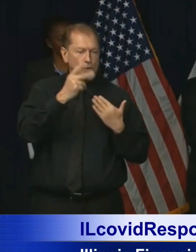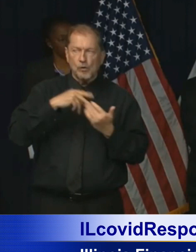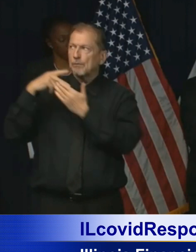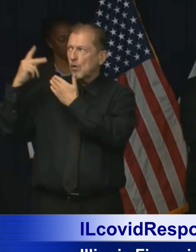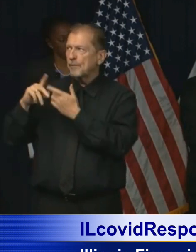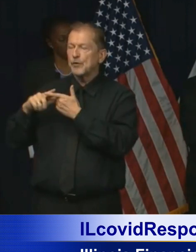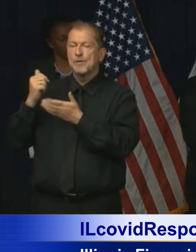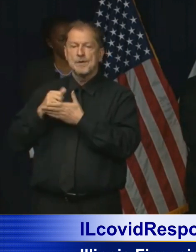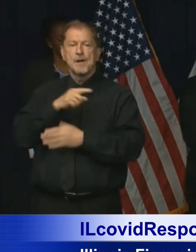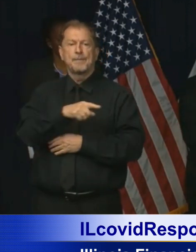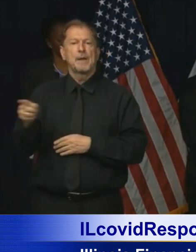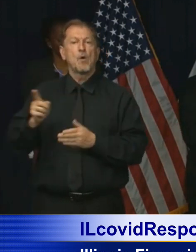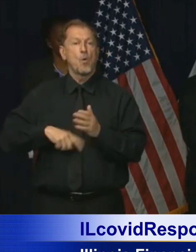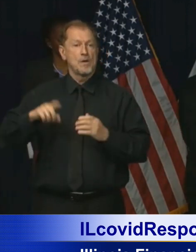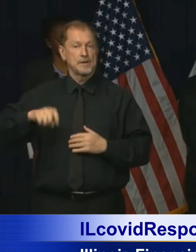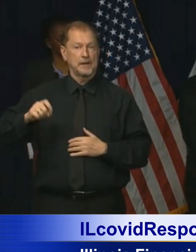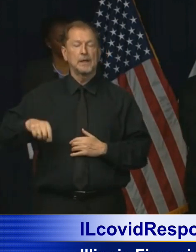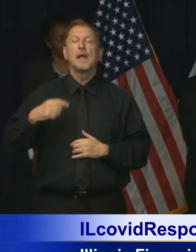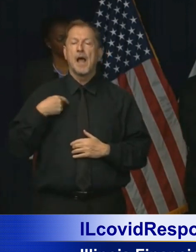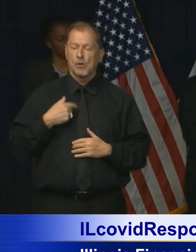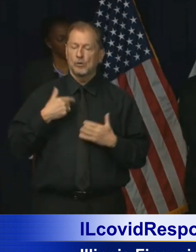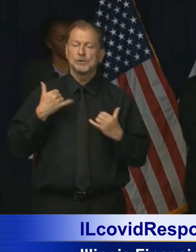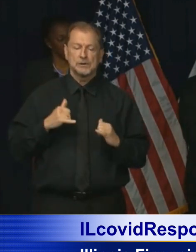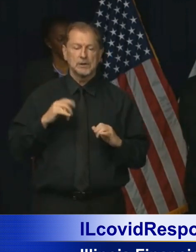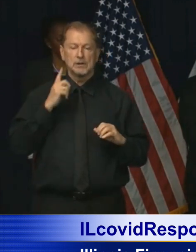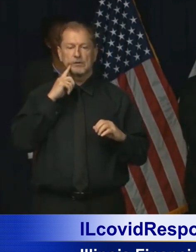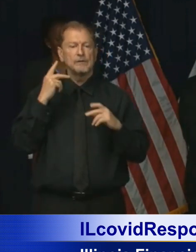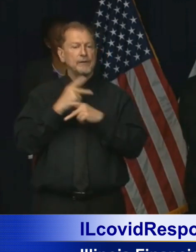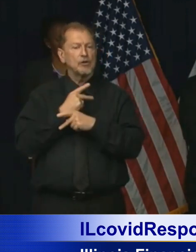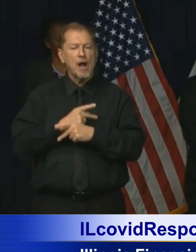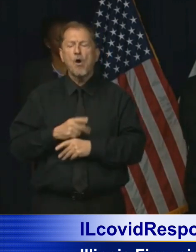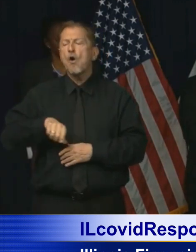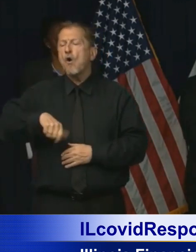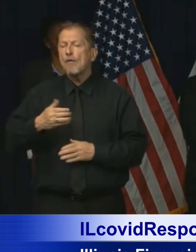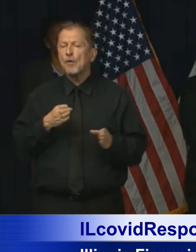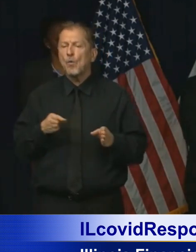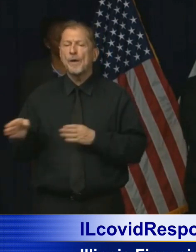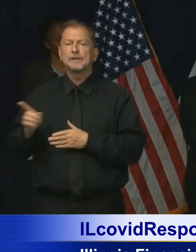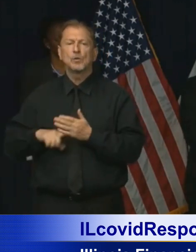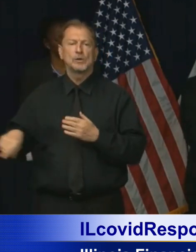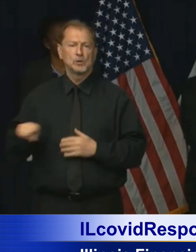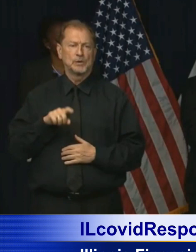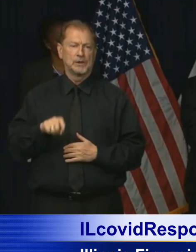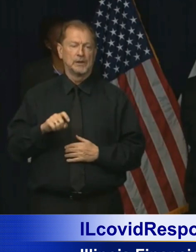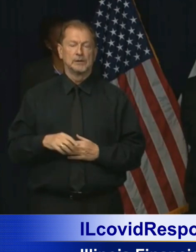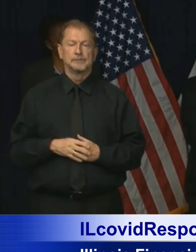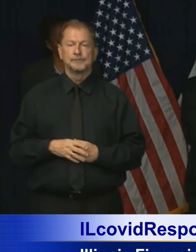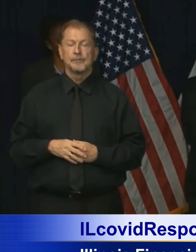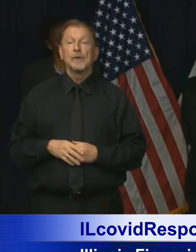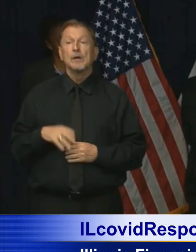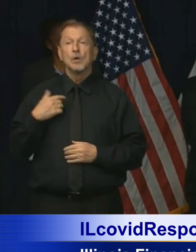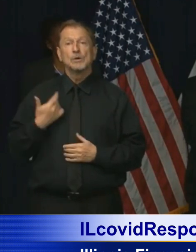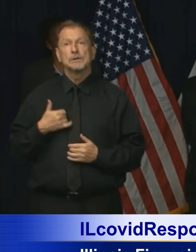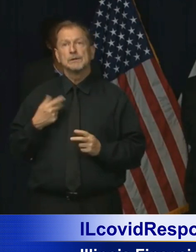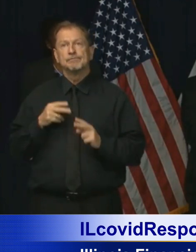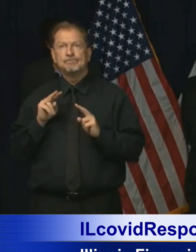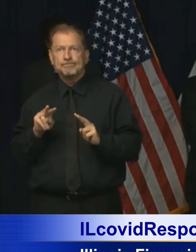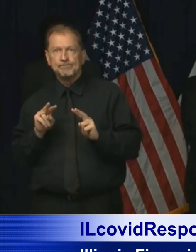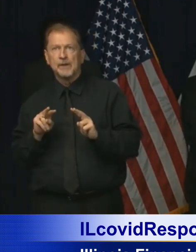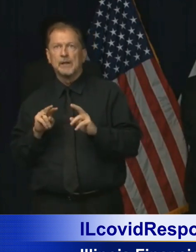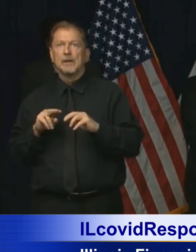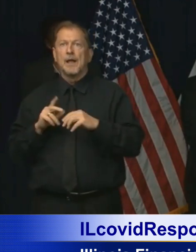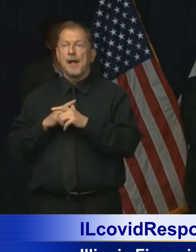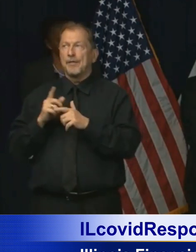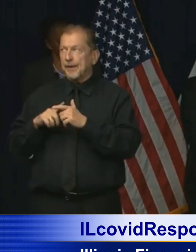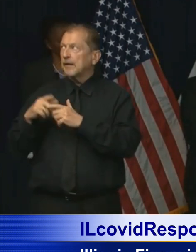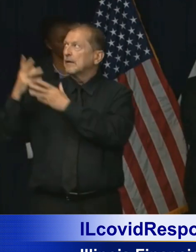that are in need. And we'll continue to look and explore lots of different ways when we, I think, have a better sense of the money that's actually going to